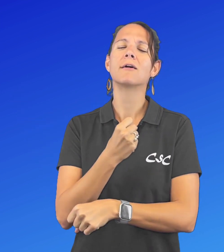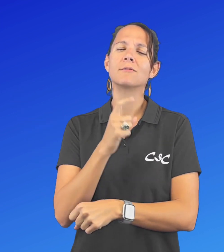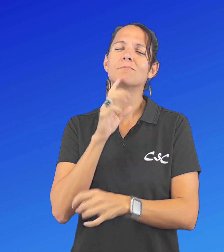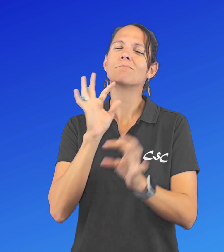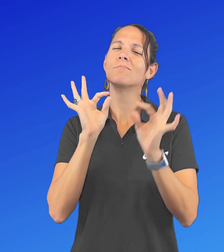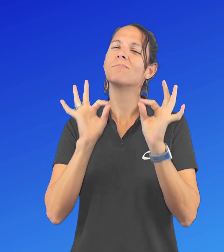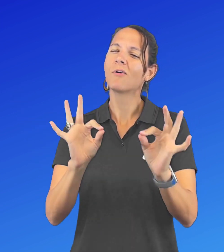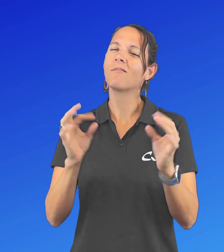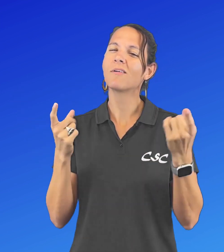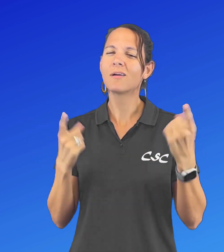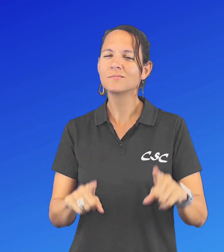Congratulations.